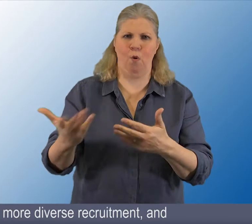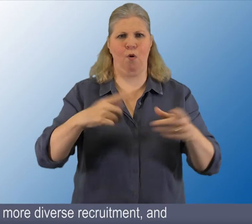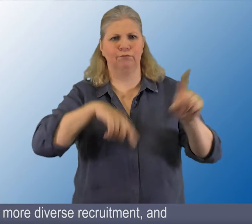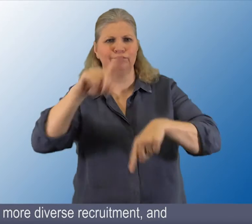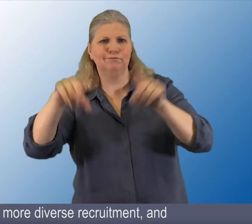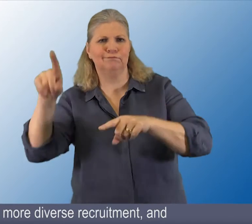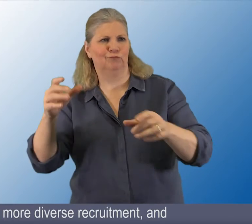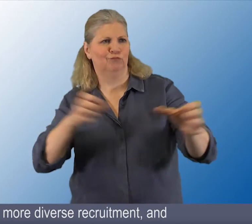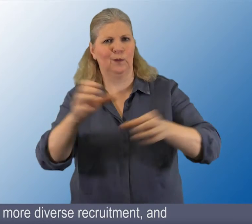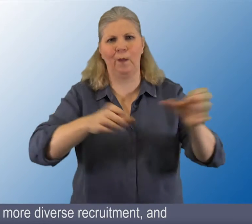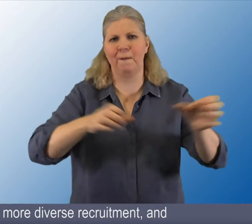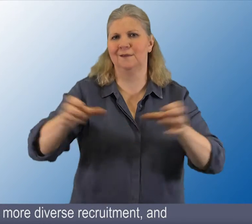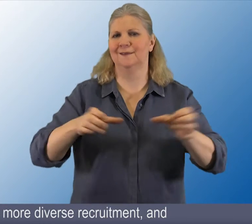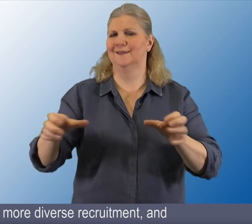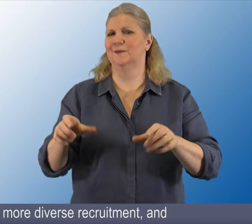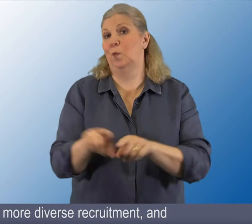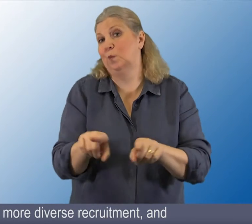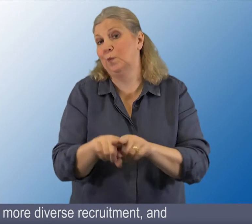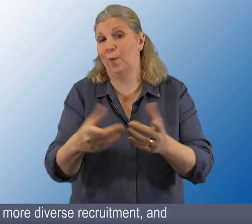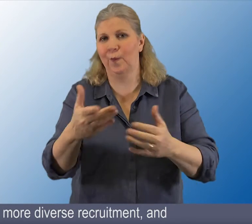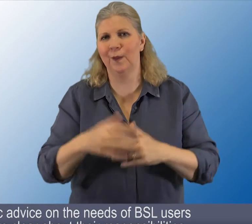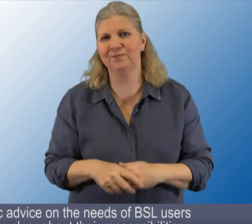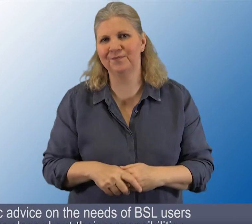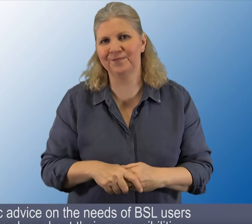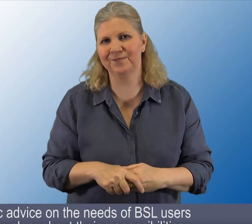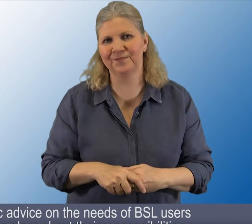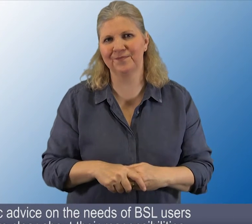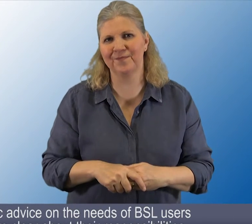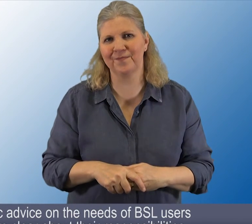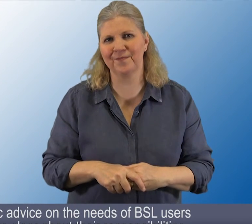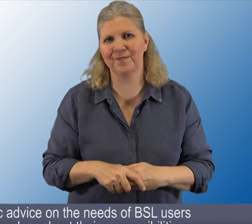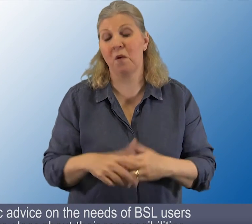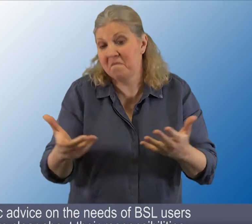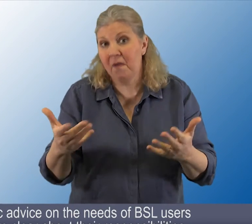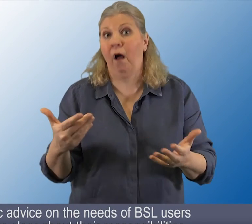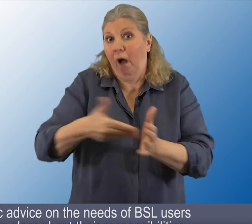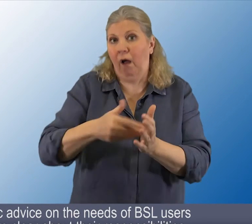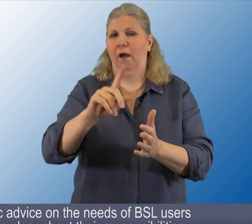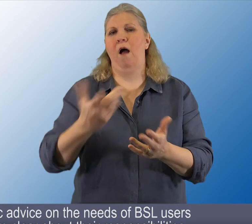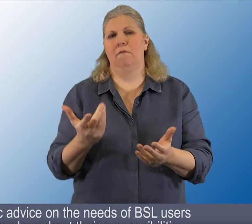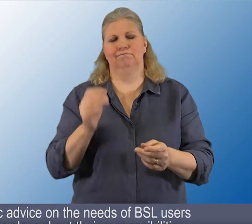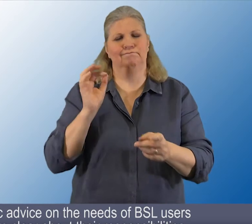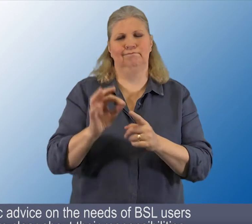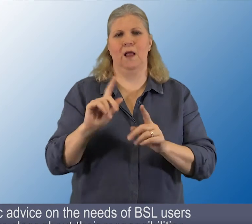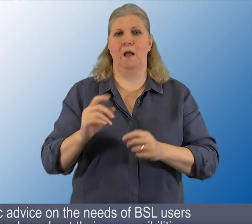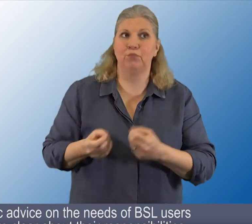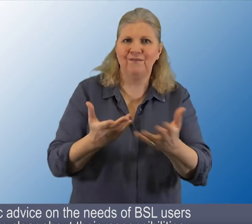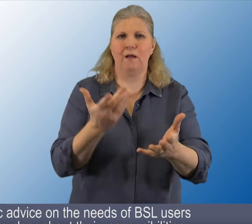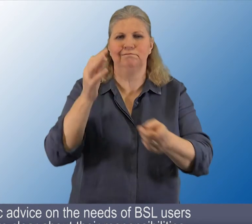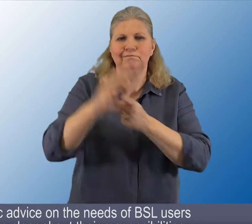To promote more diverse recruitment, and provide specific advice on the needs of BSL users so that they are clear about their